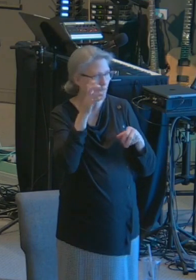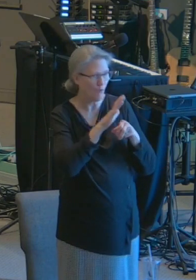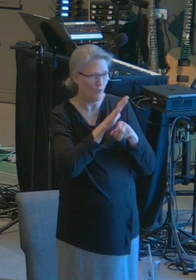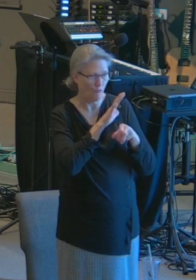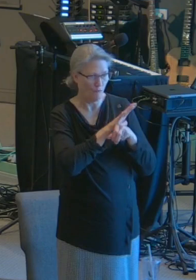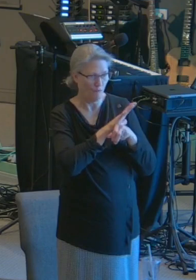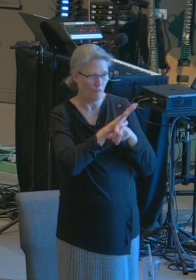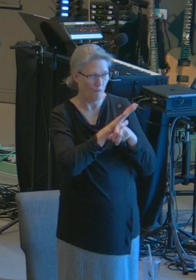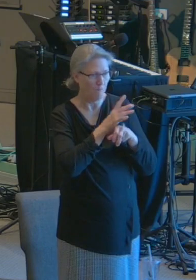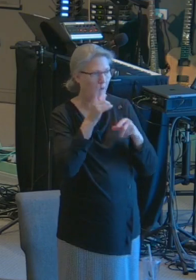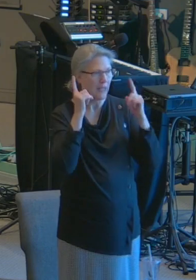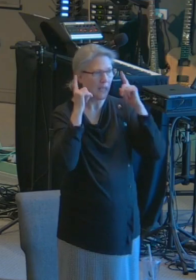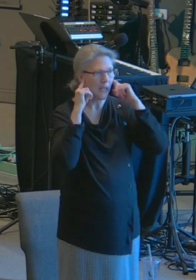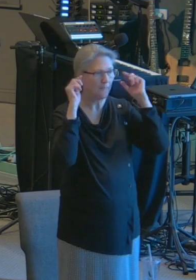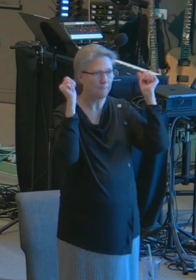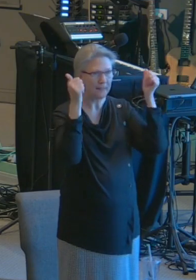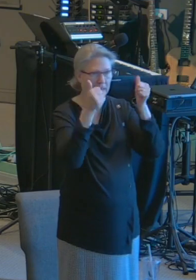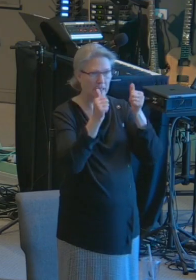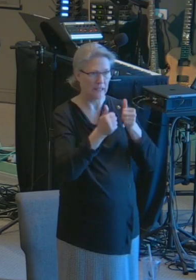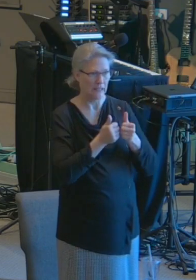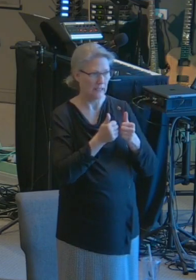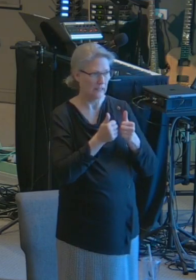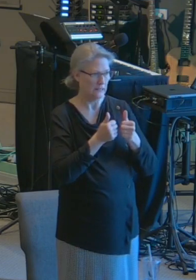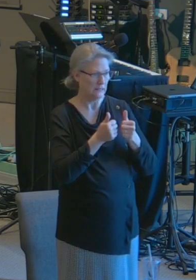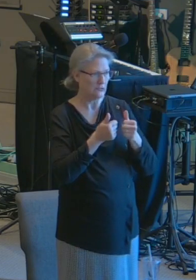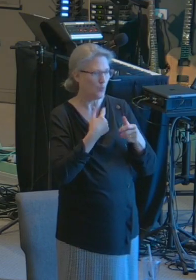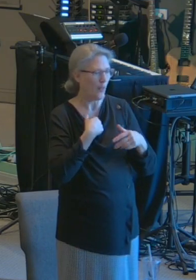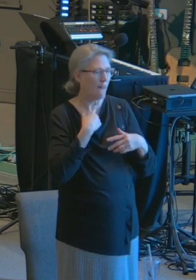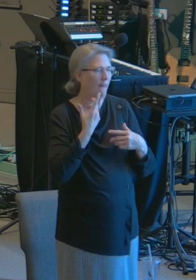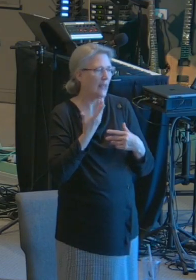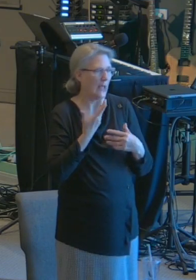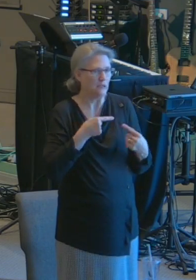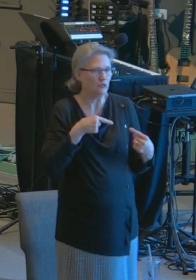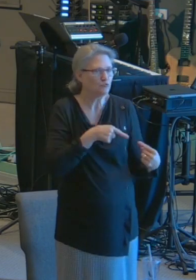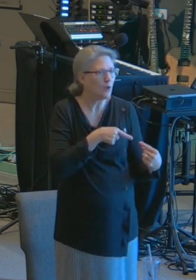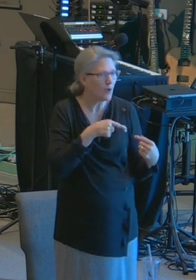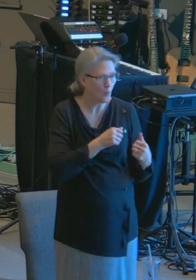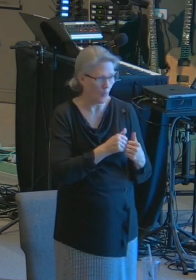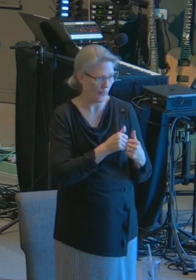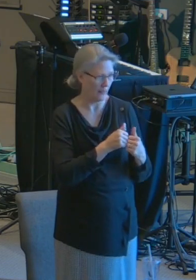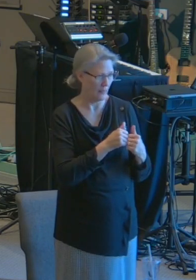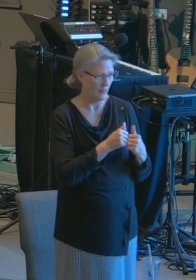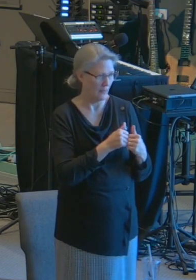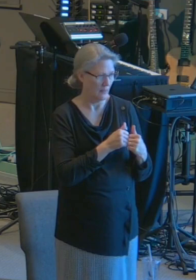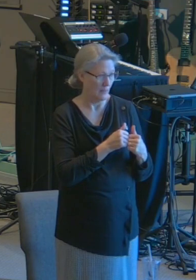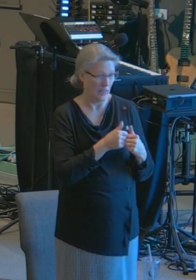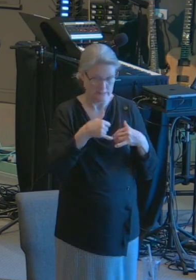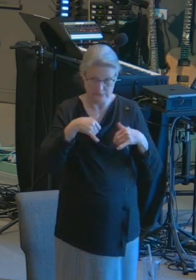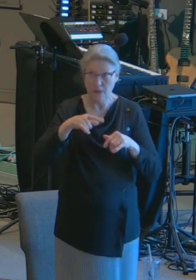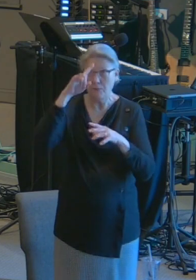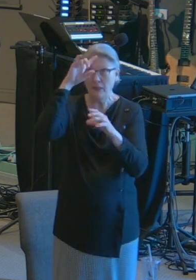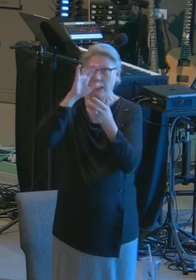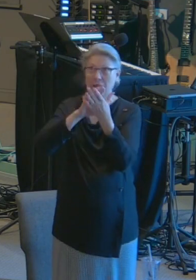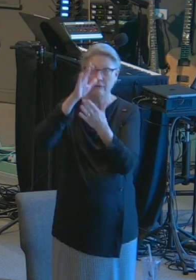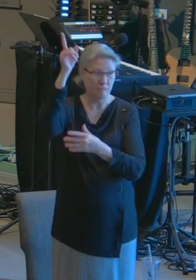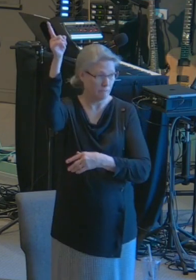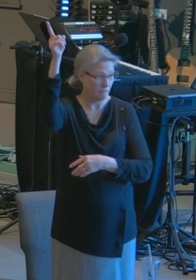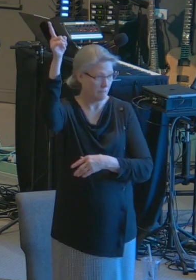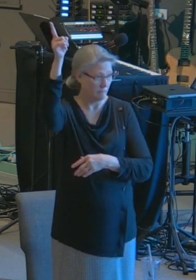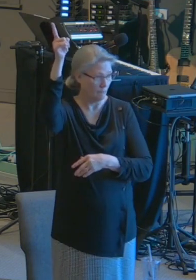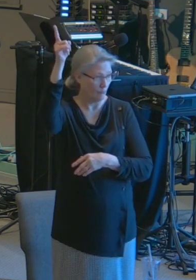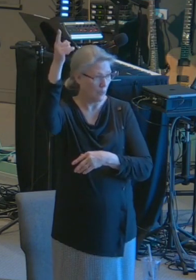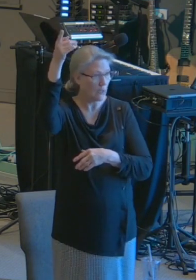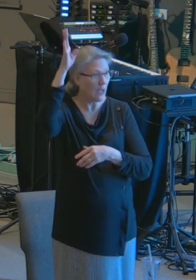It's one of the thorns in the flesh. It does not affect my faith for what God